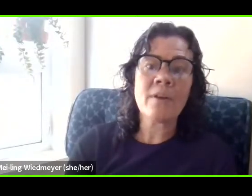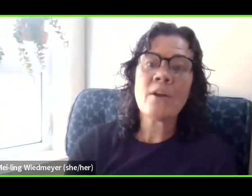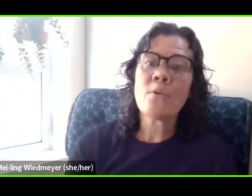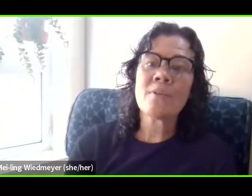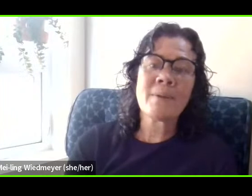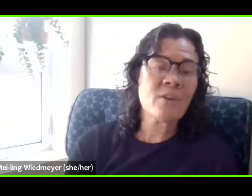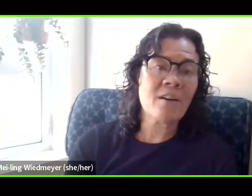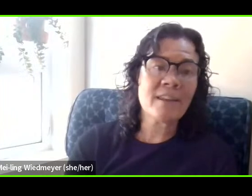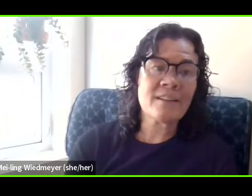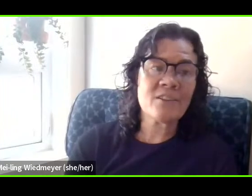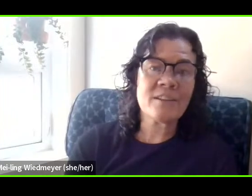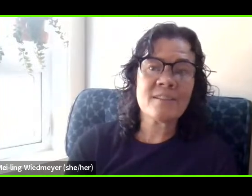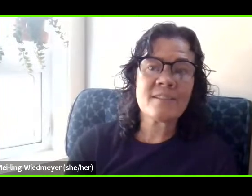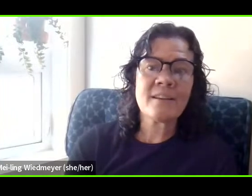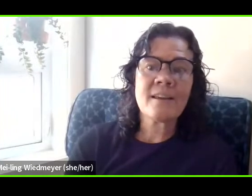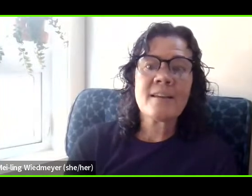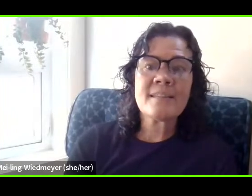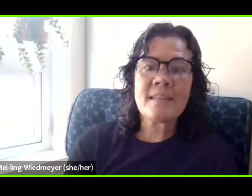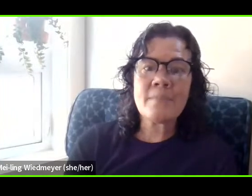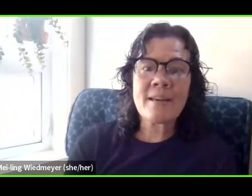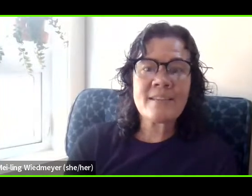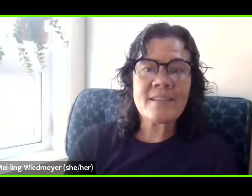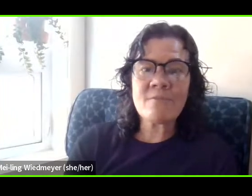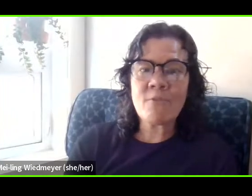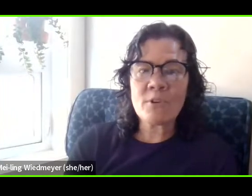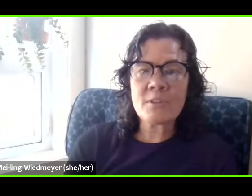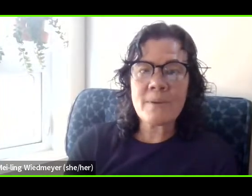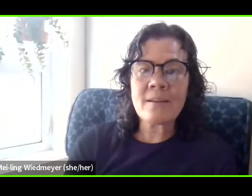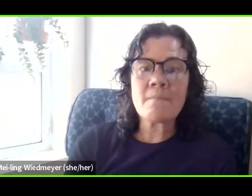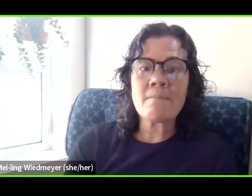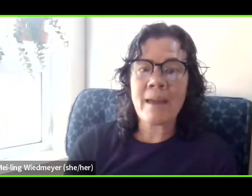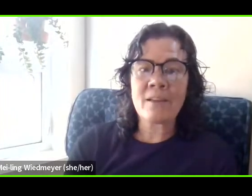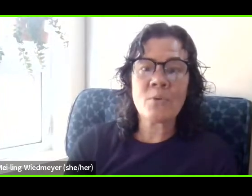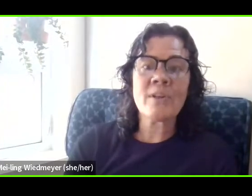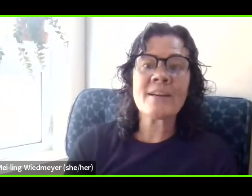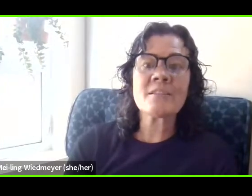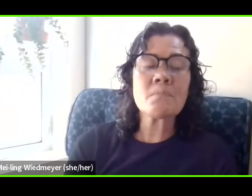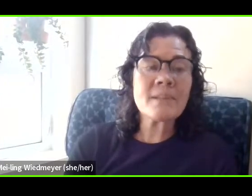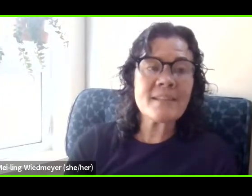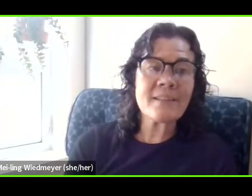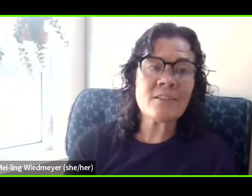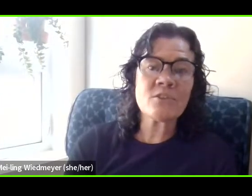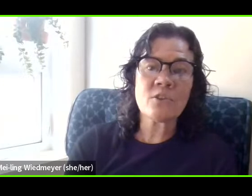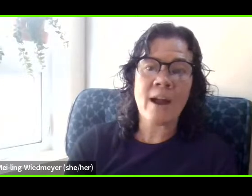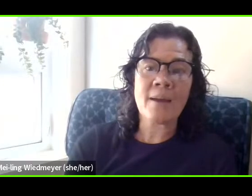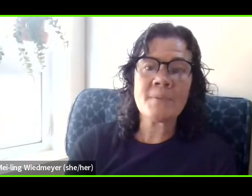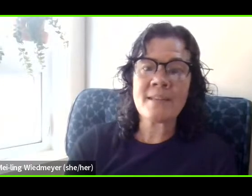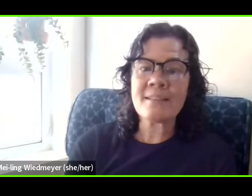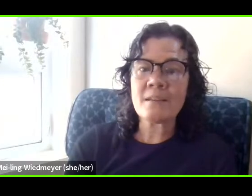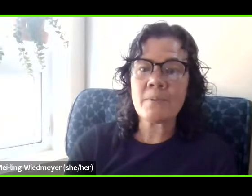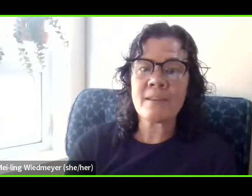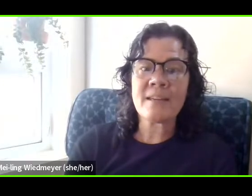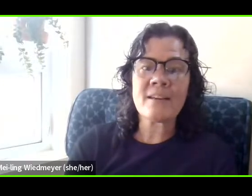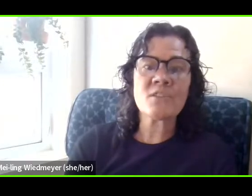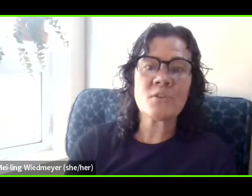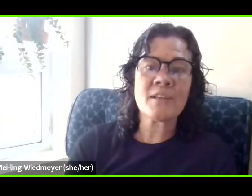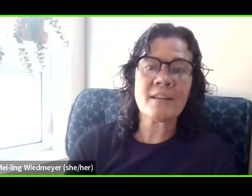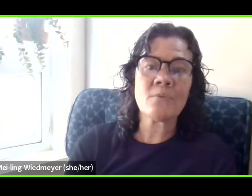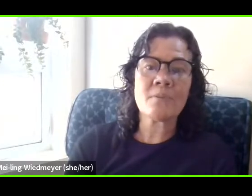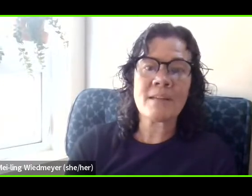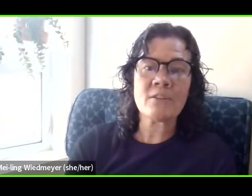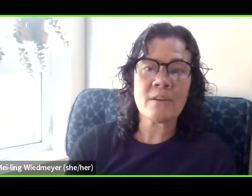people with mental health conditions. CBSA's enforcement manual explicitly describes instability